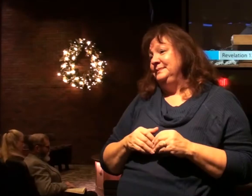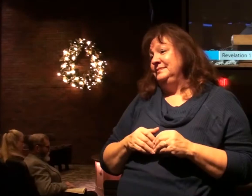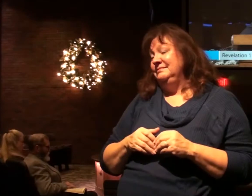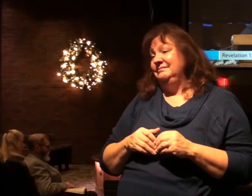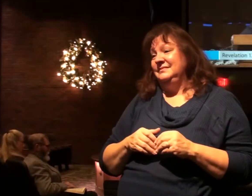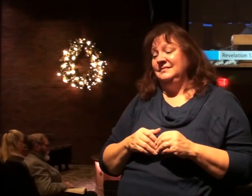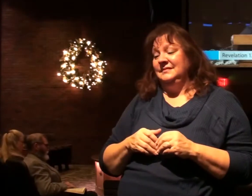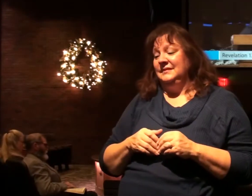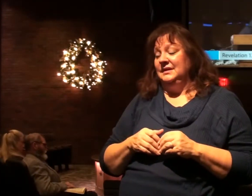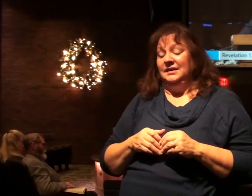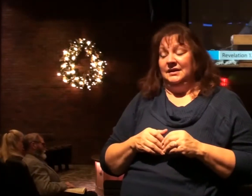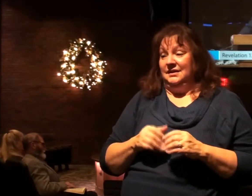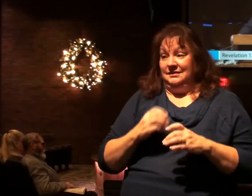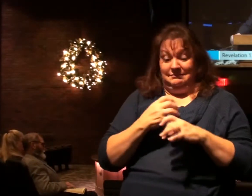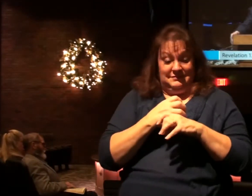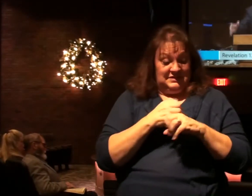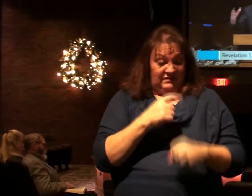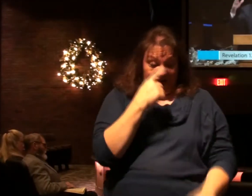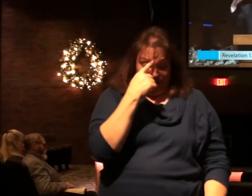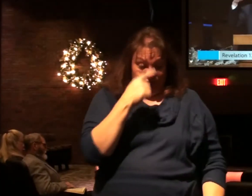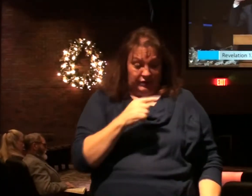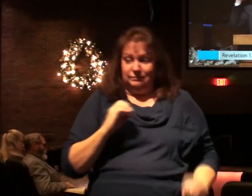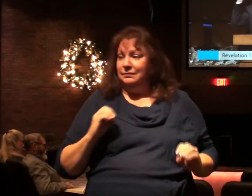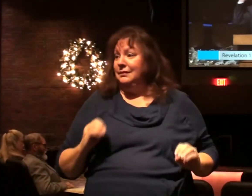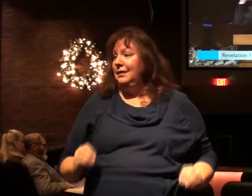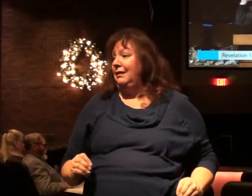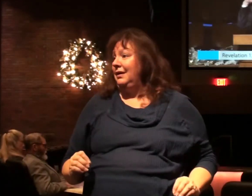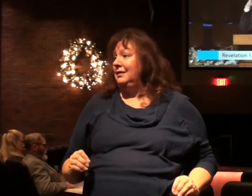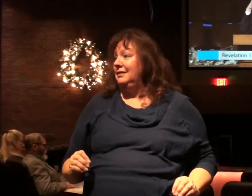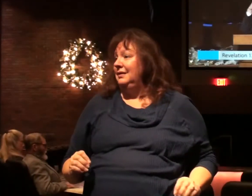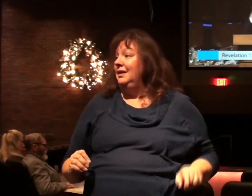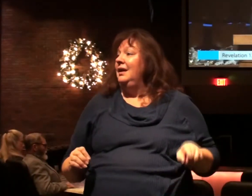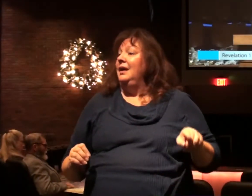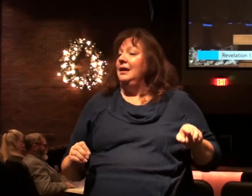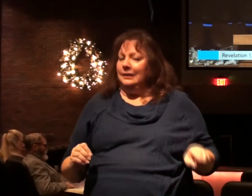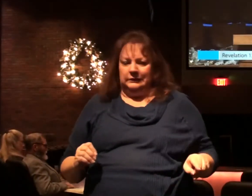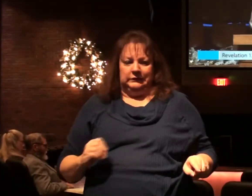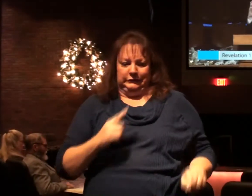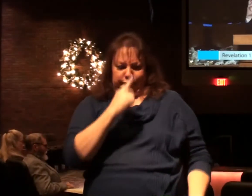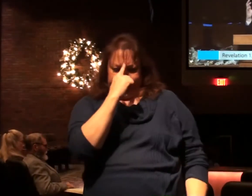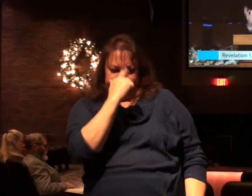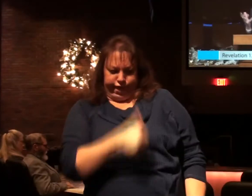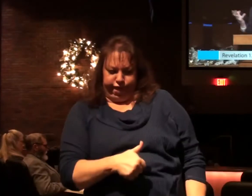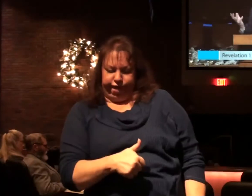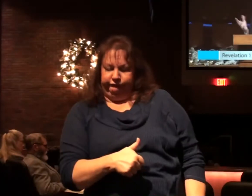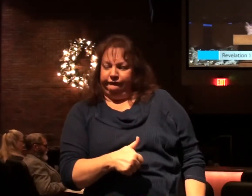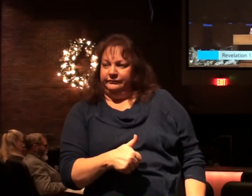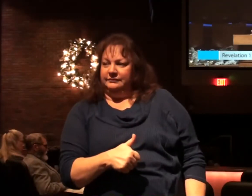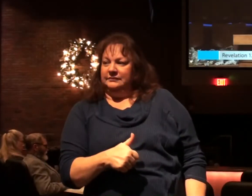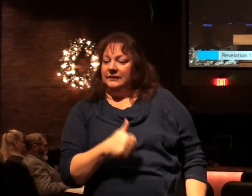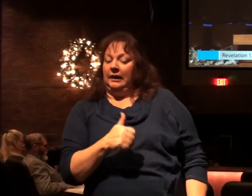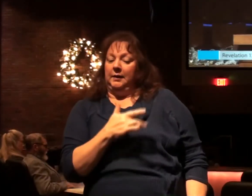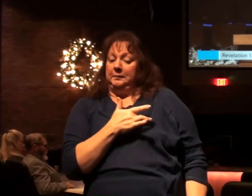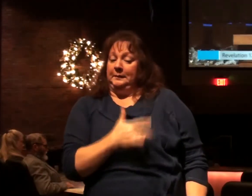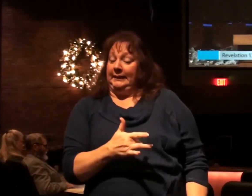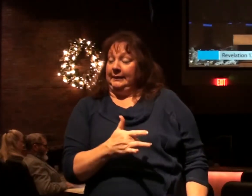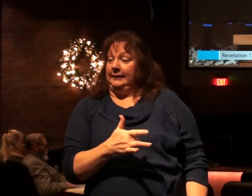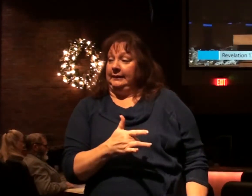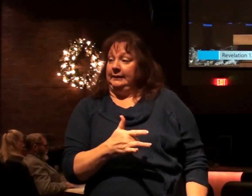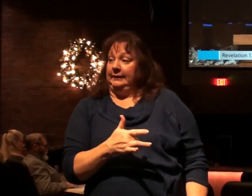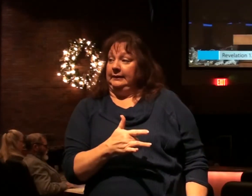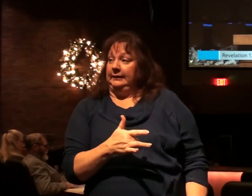There's been no redemption provided for him. He is by choice and by nature